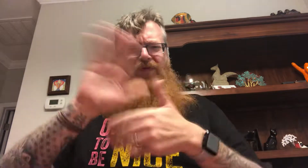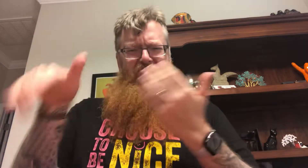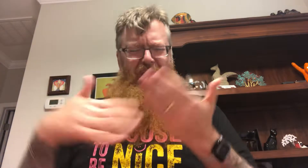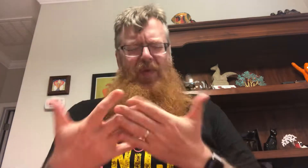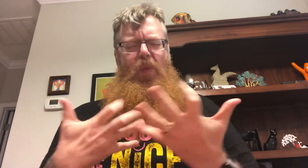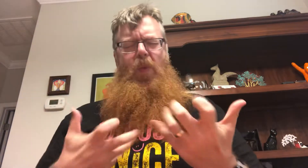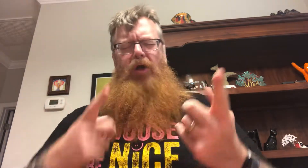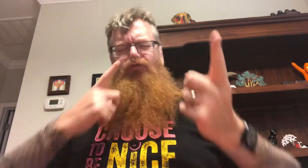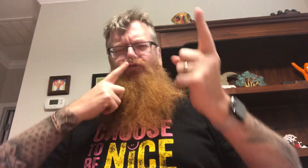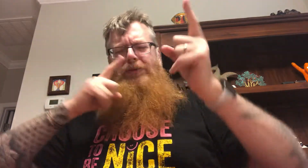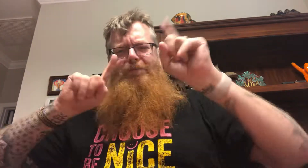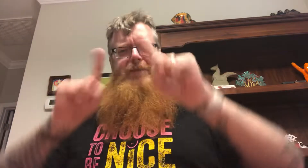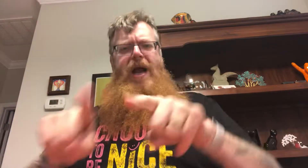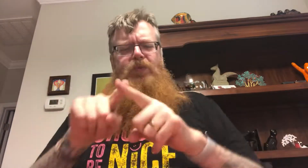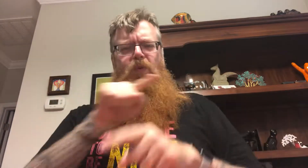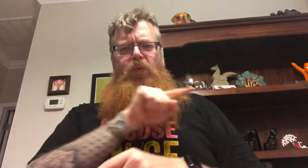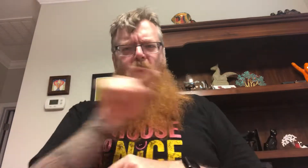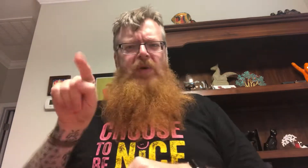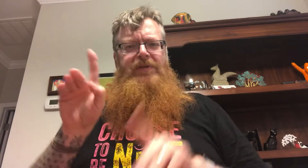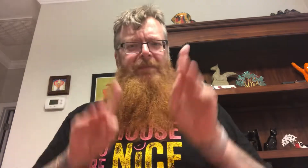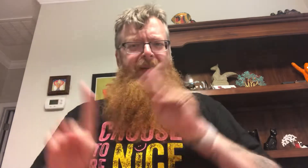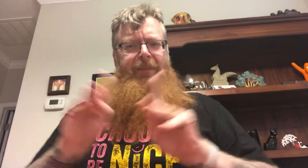try to soft.